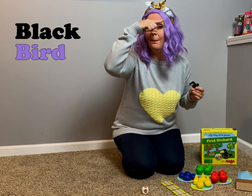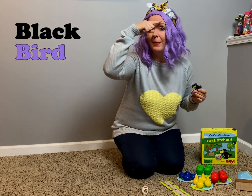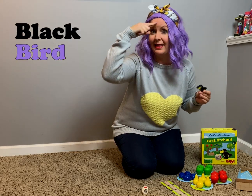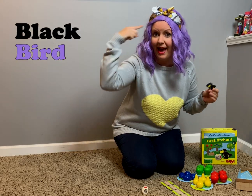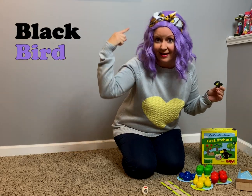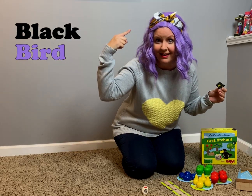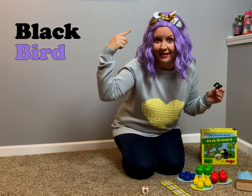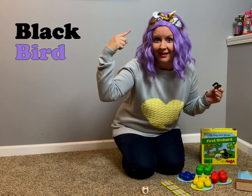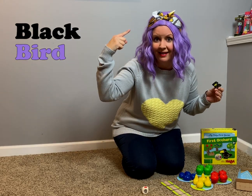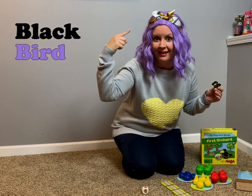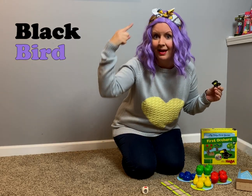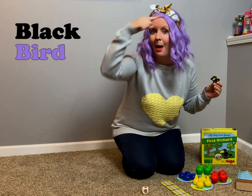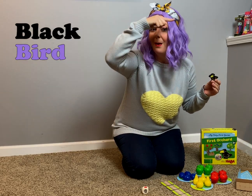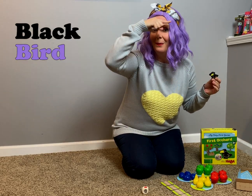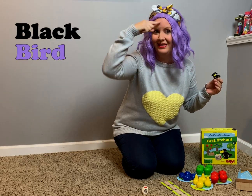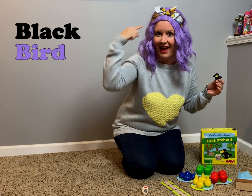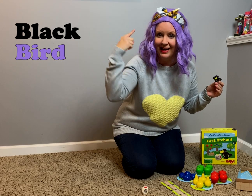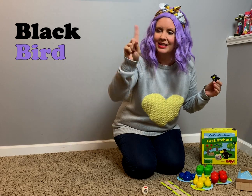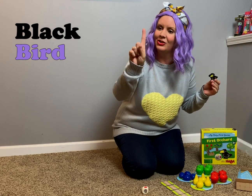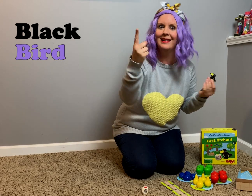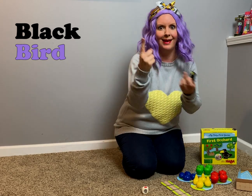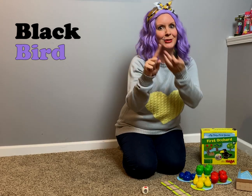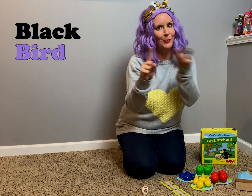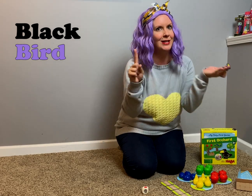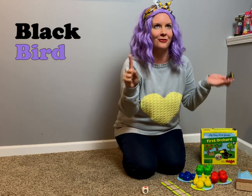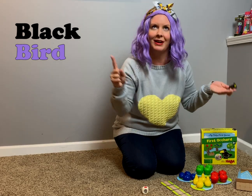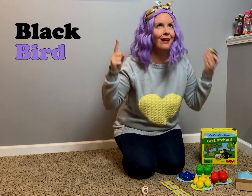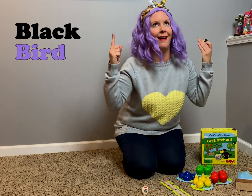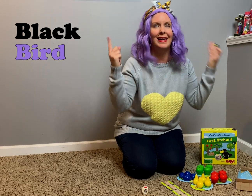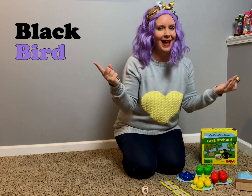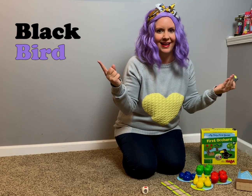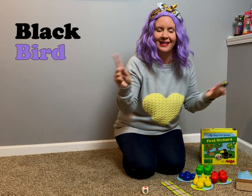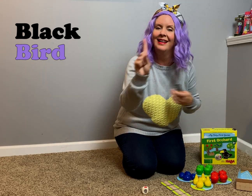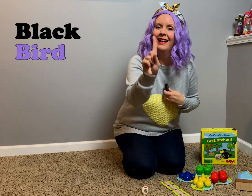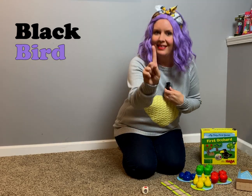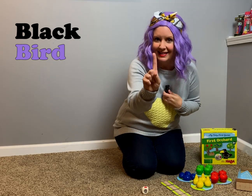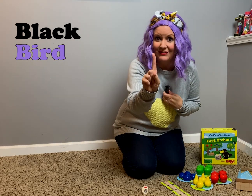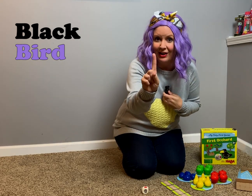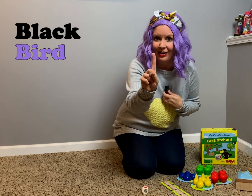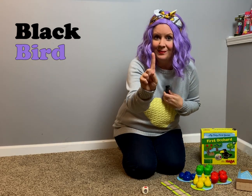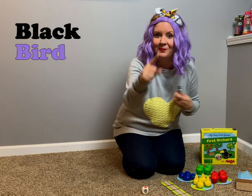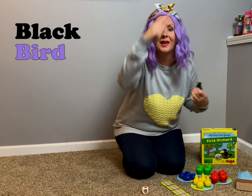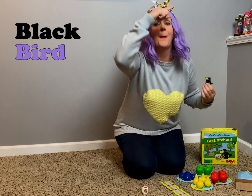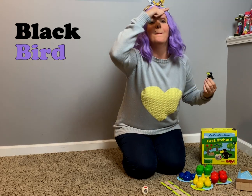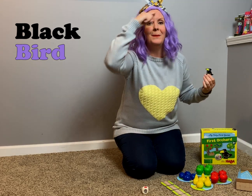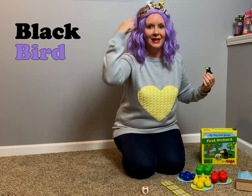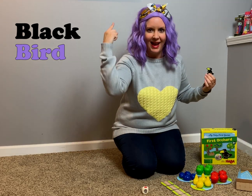black. Black is your index, your pointer finger. Again, this finger. Black.